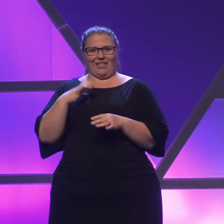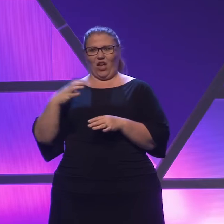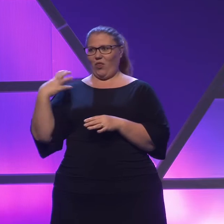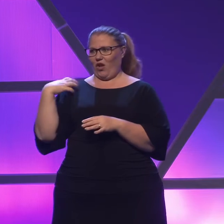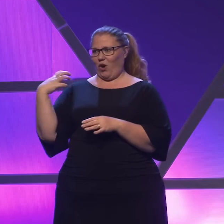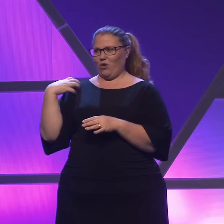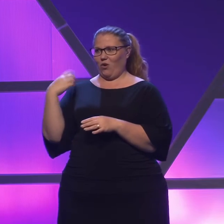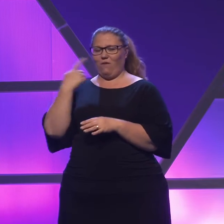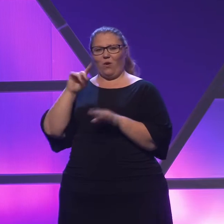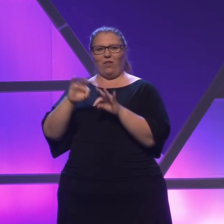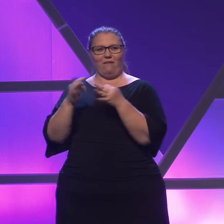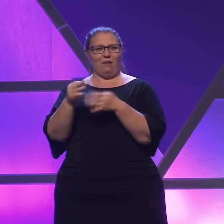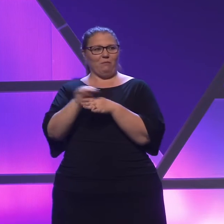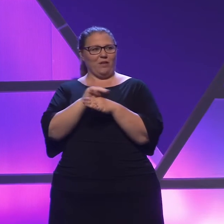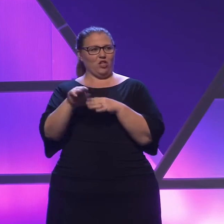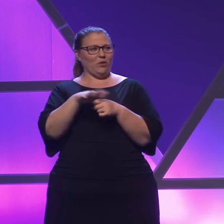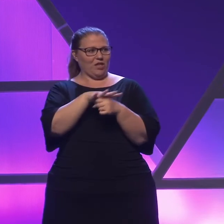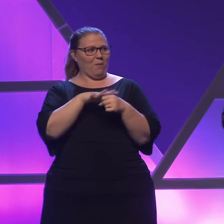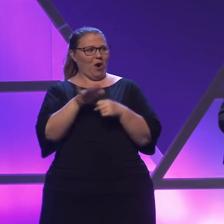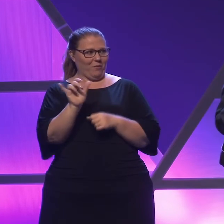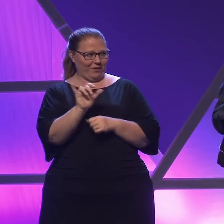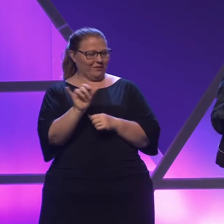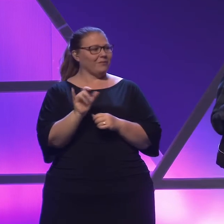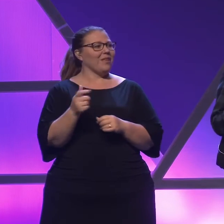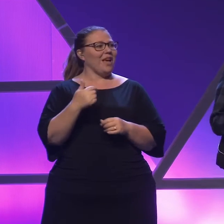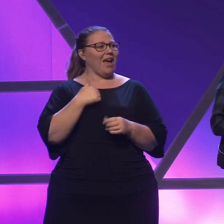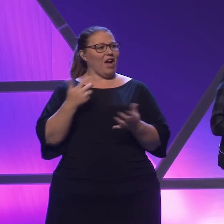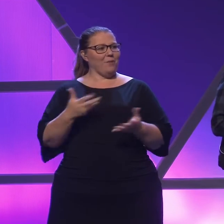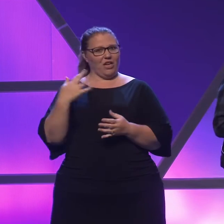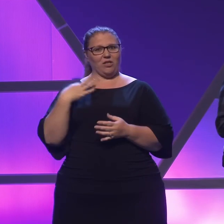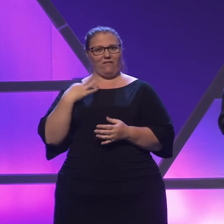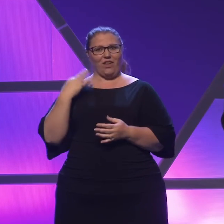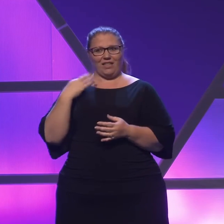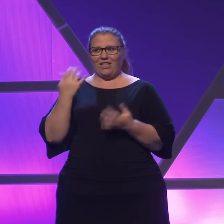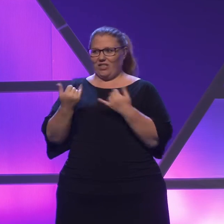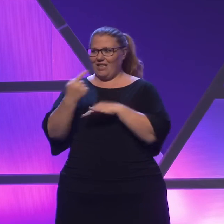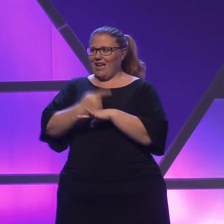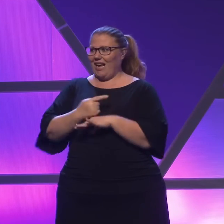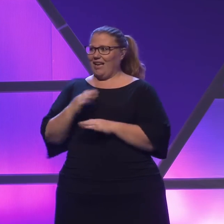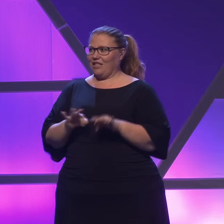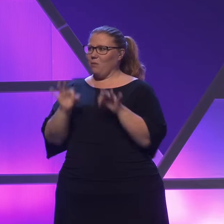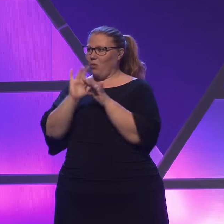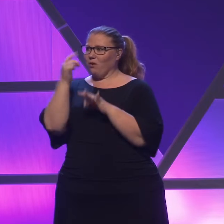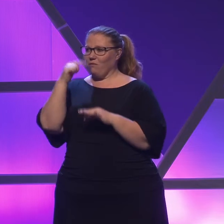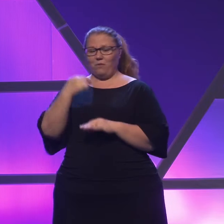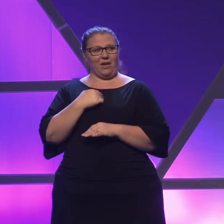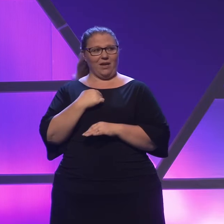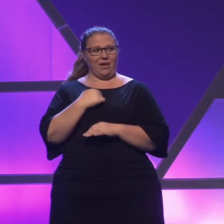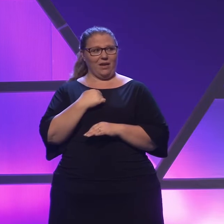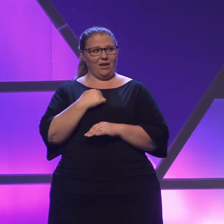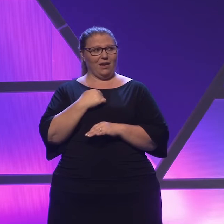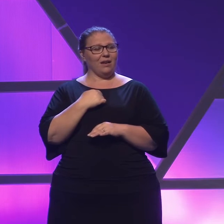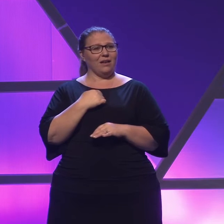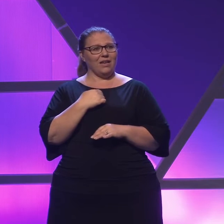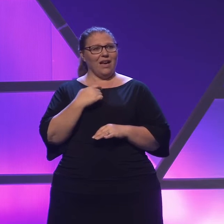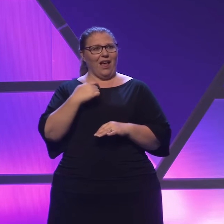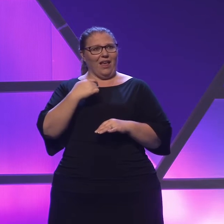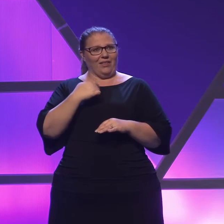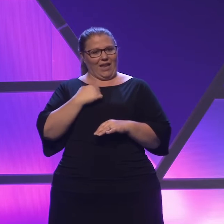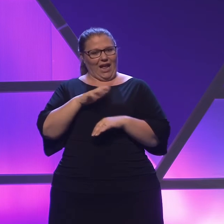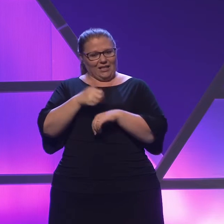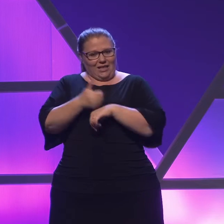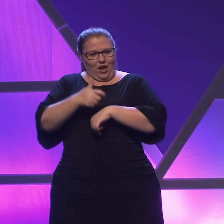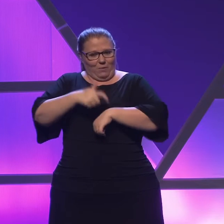ministries department. I'm here today with you as a volunteer. It's important to me that I carve out and set aside